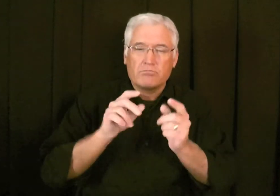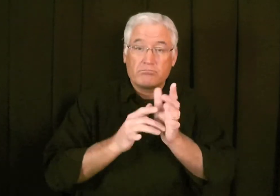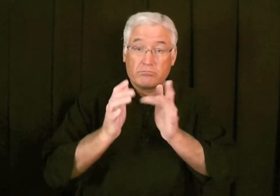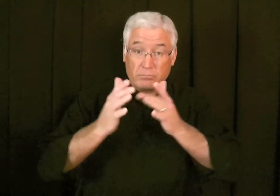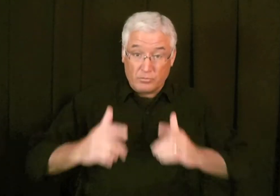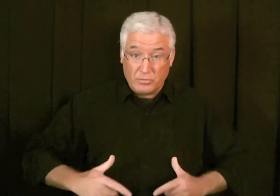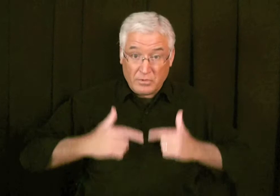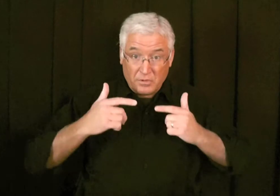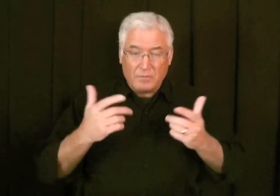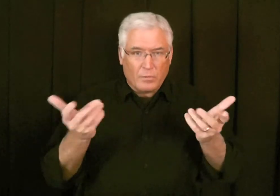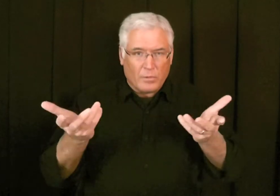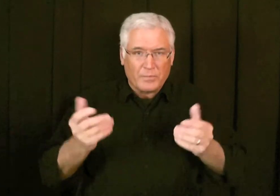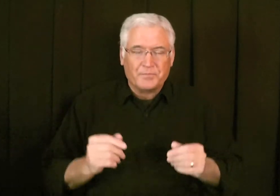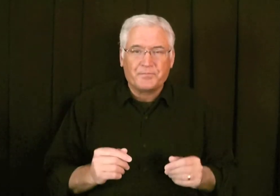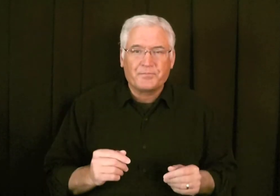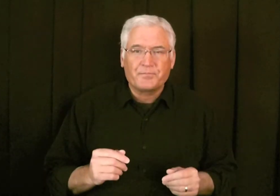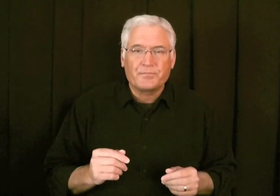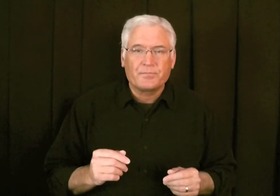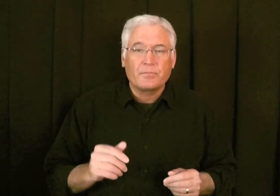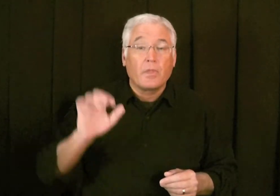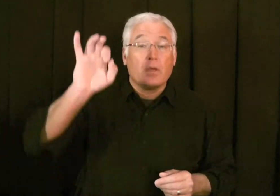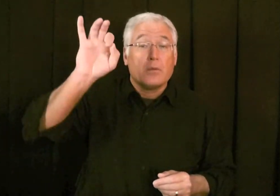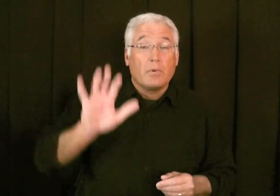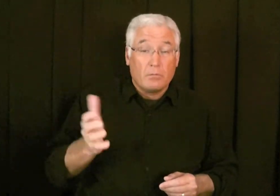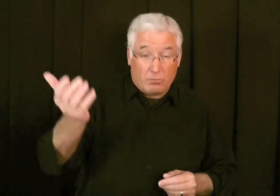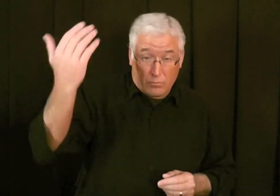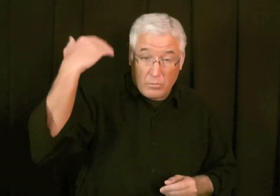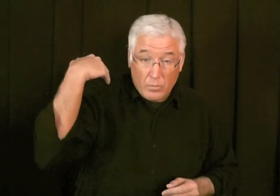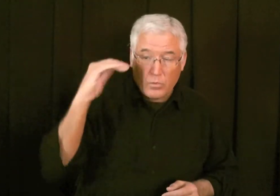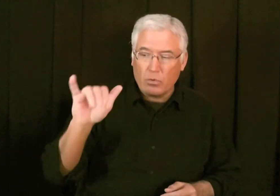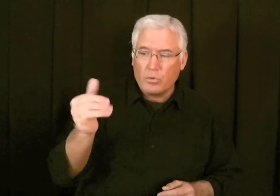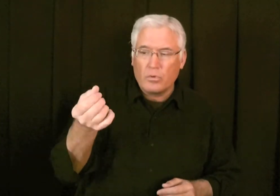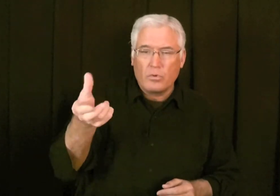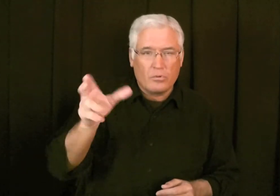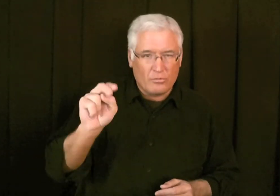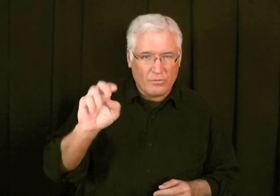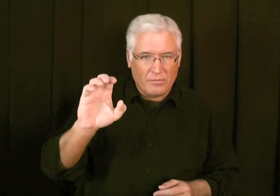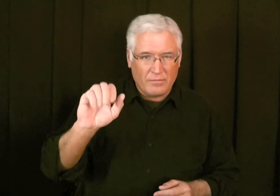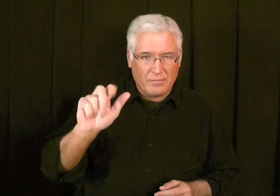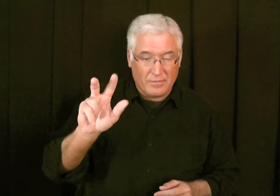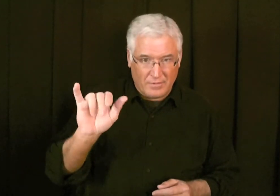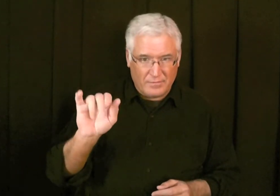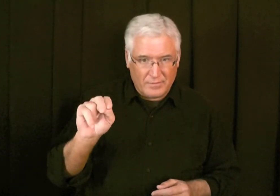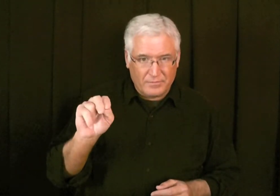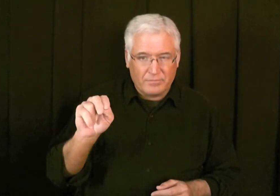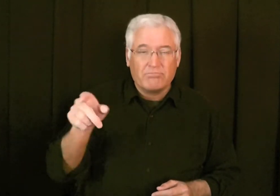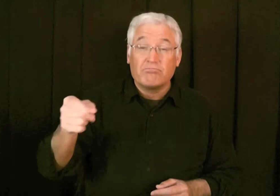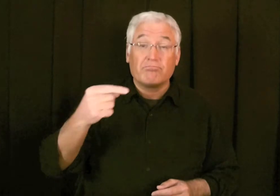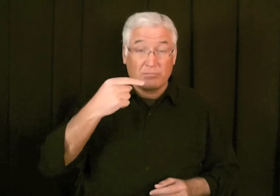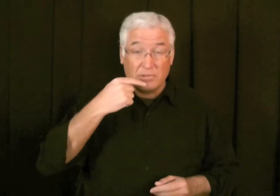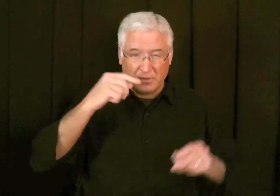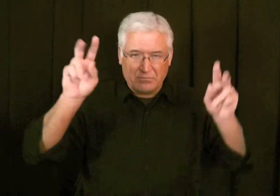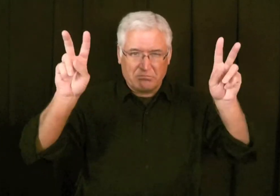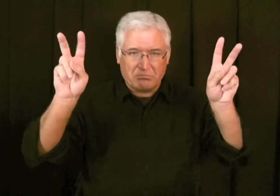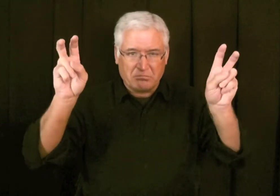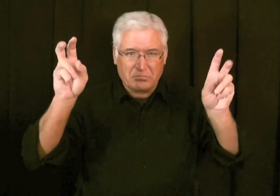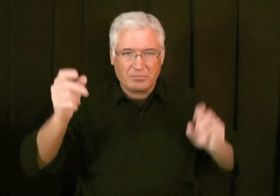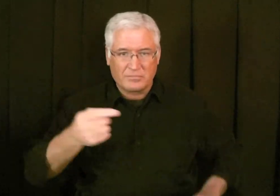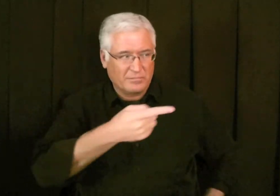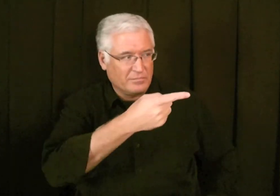Let's apply this to our Christian lives today. There's a preacher from a long time ago named John Calvin. Let's see what he has to